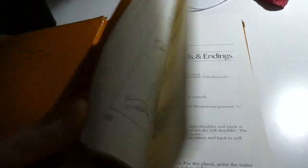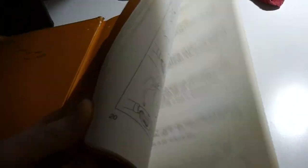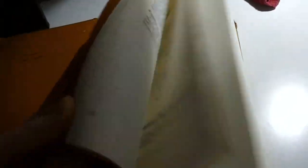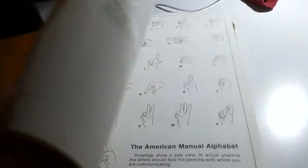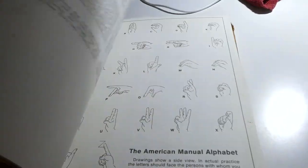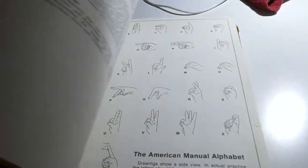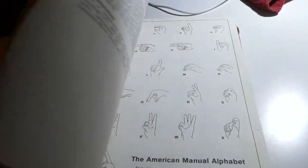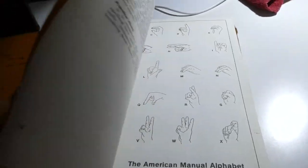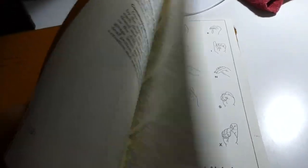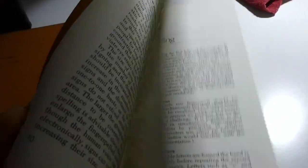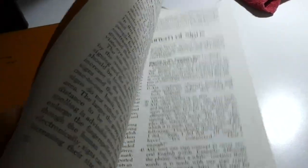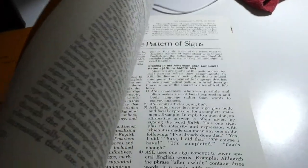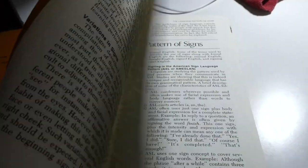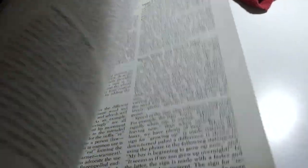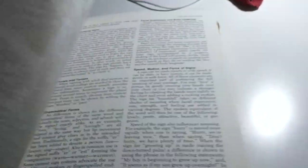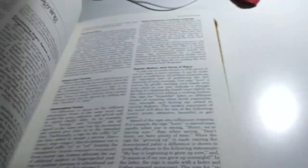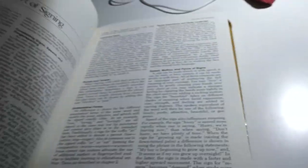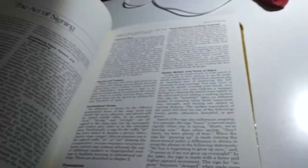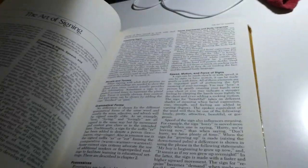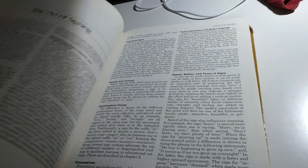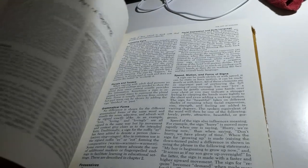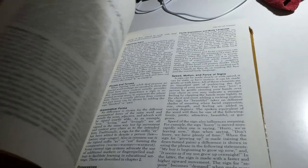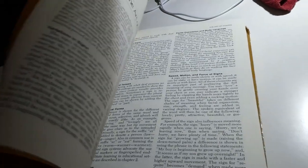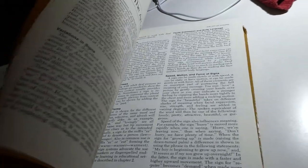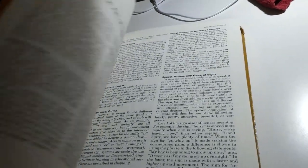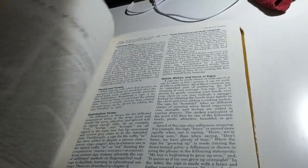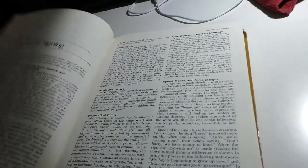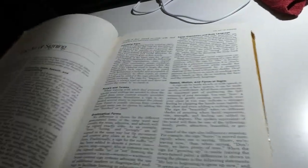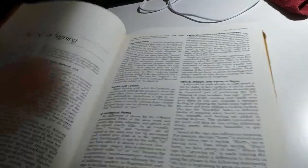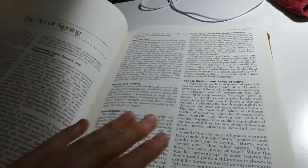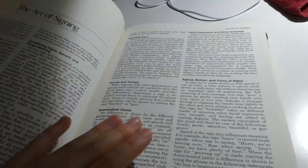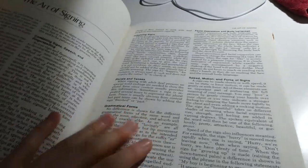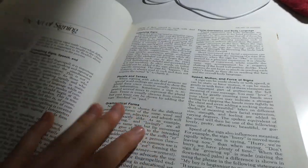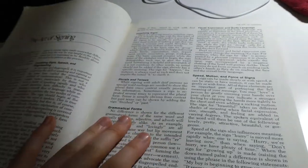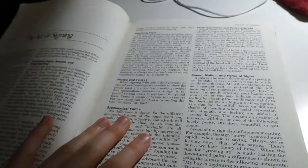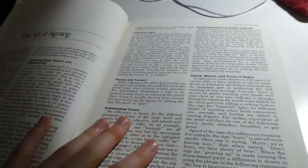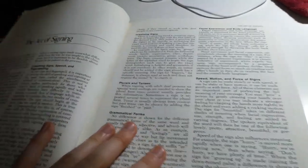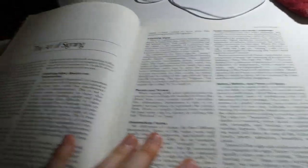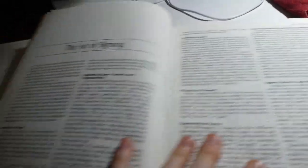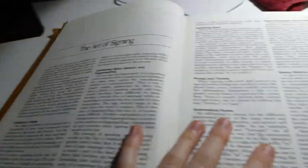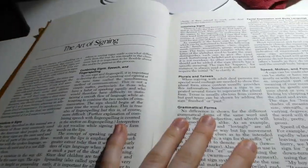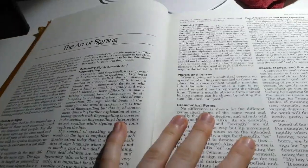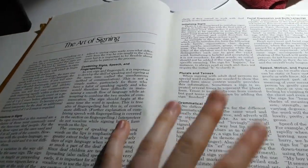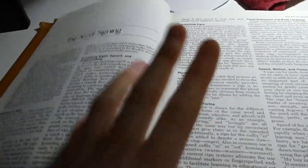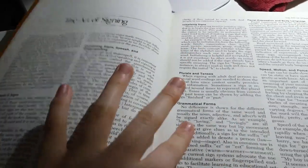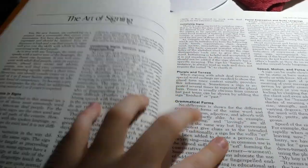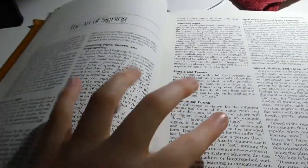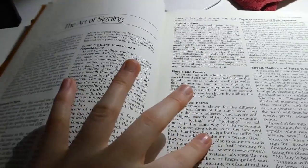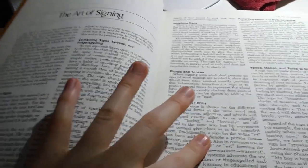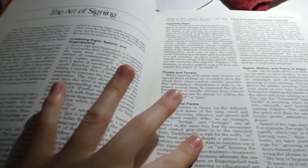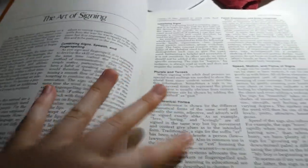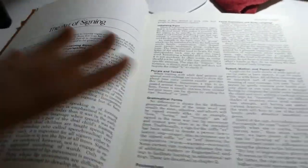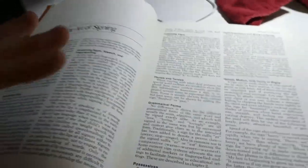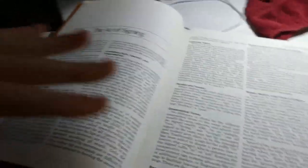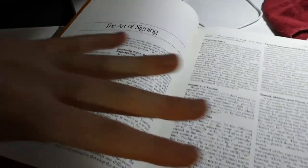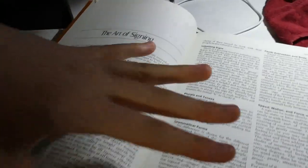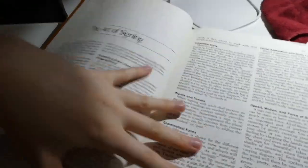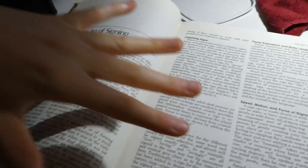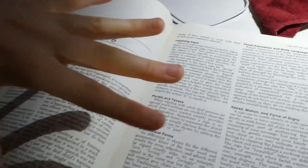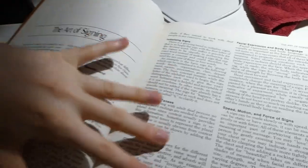it's not the newest book. So, I don't know how accurate this stuff in here is going to be, but this right here is what I'm so